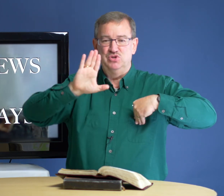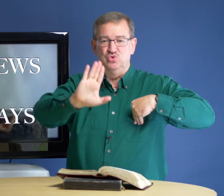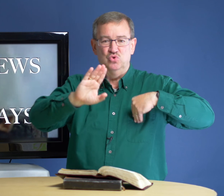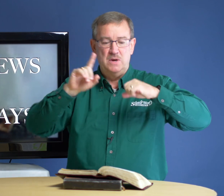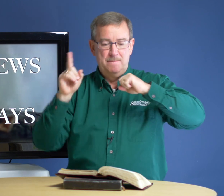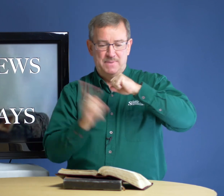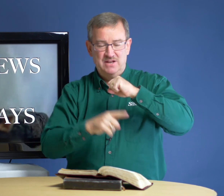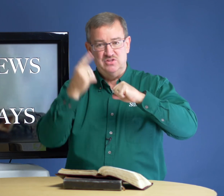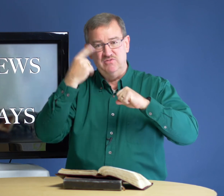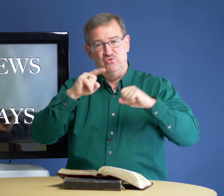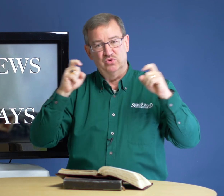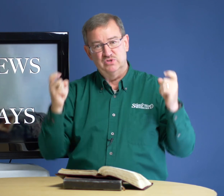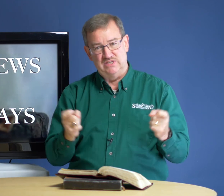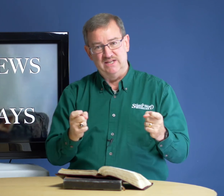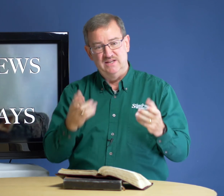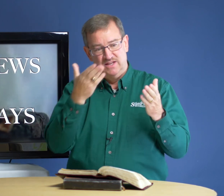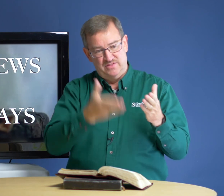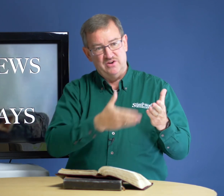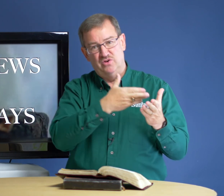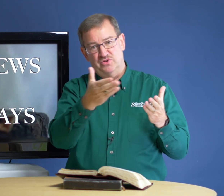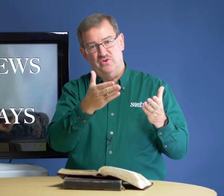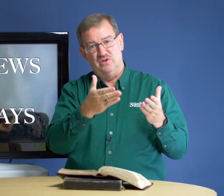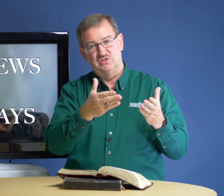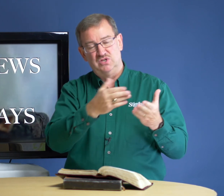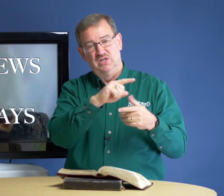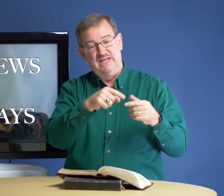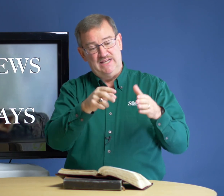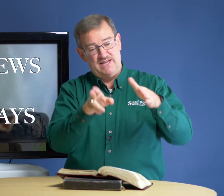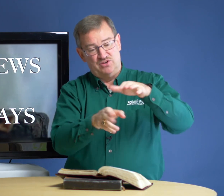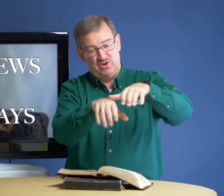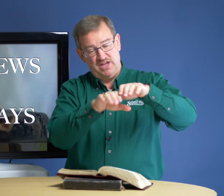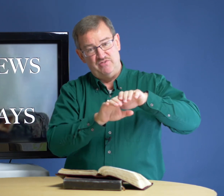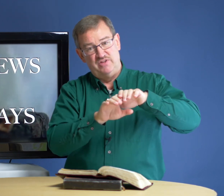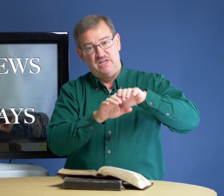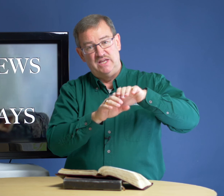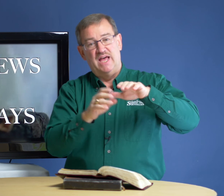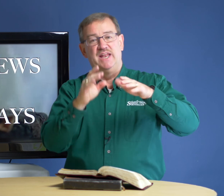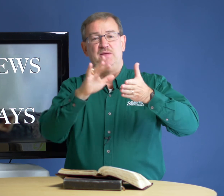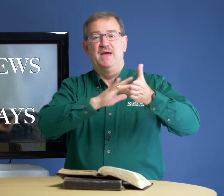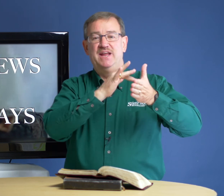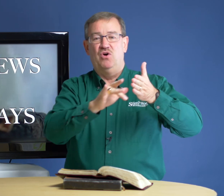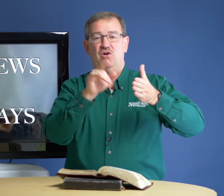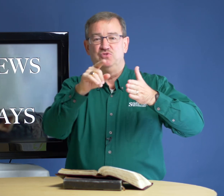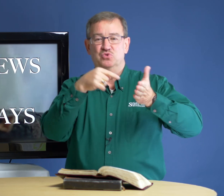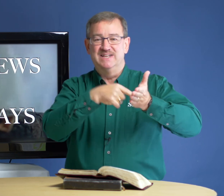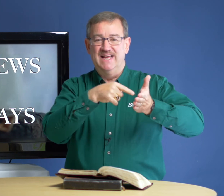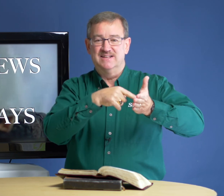your penalty for sin there on the cross. In that grave. And he paid off your debt